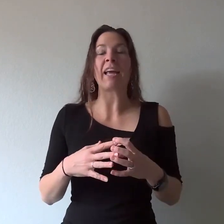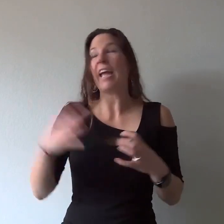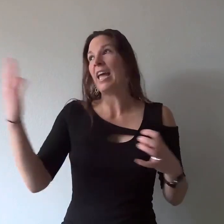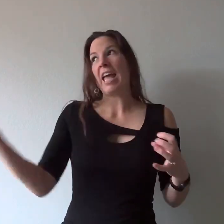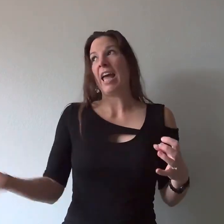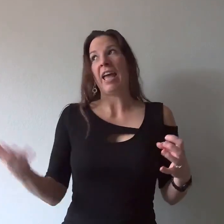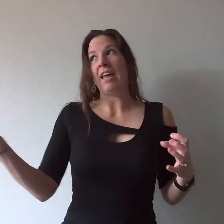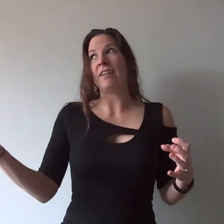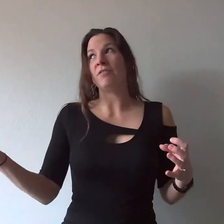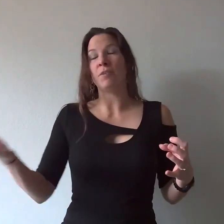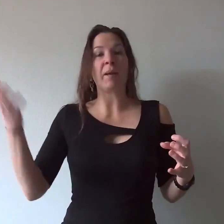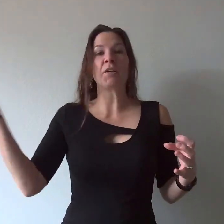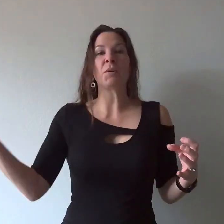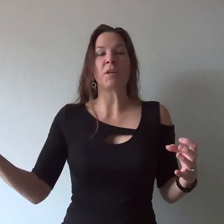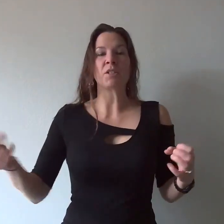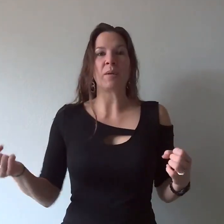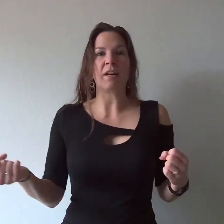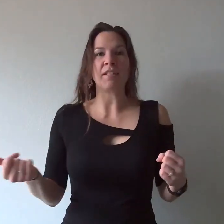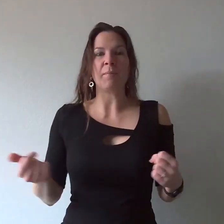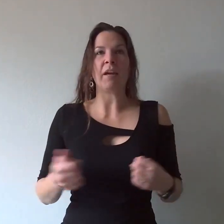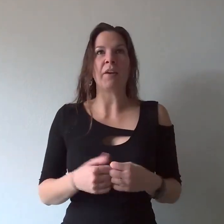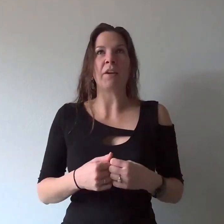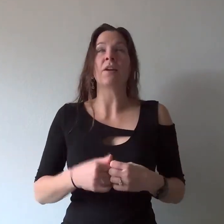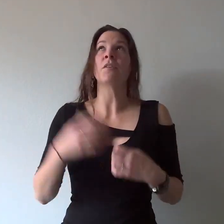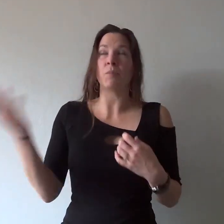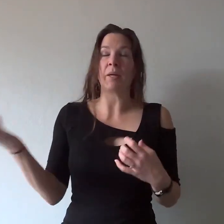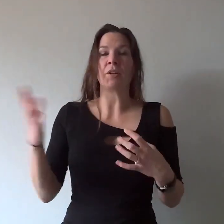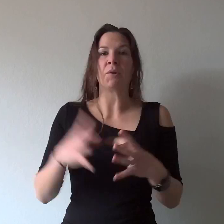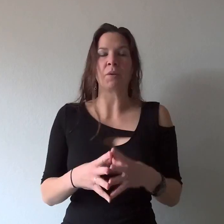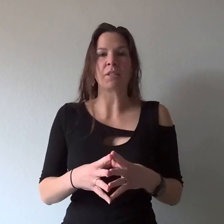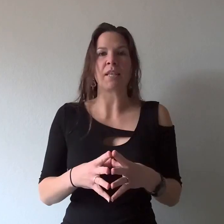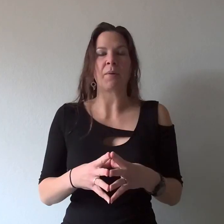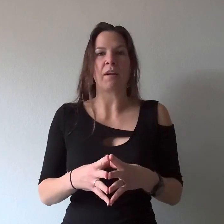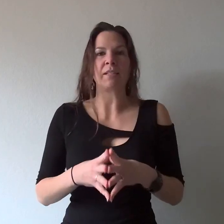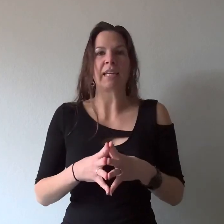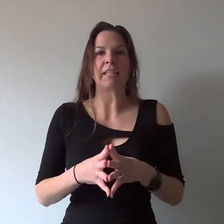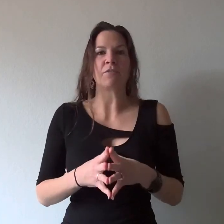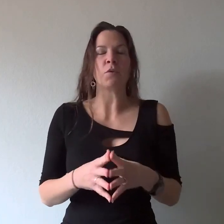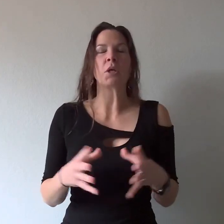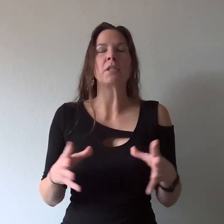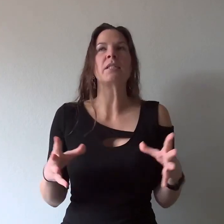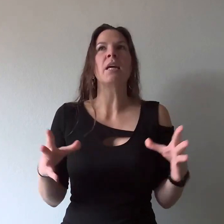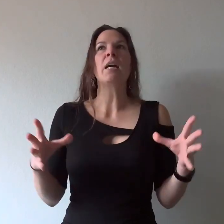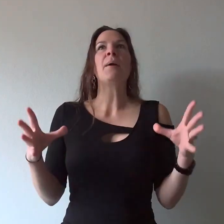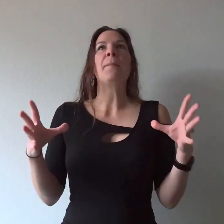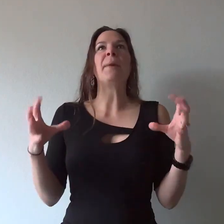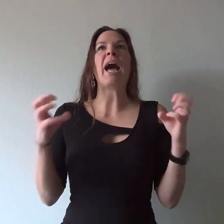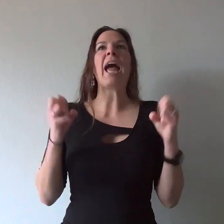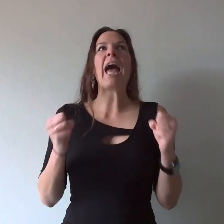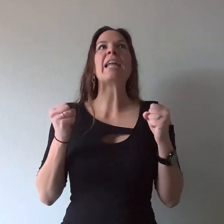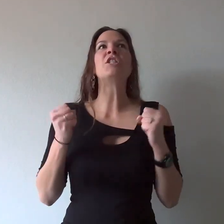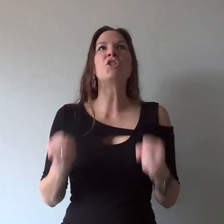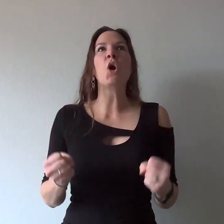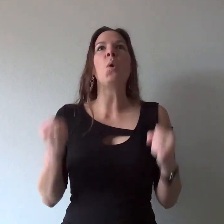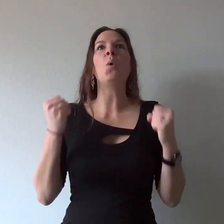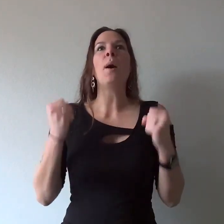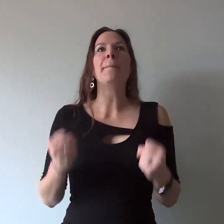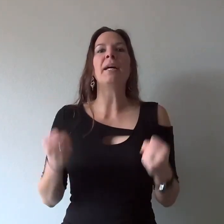and for better or worse went on to marry her for better or worse they went on to get divorced but I had so much